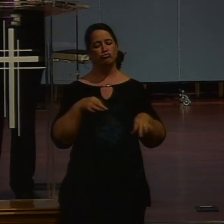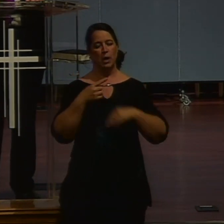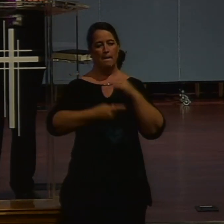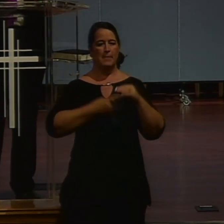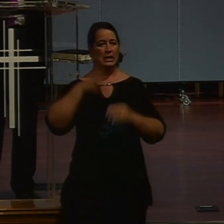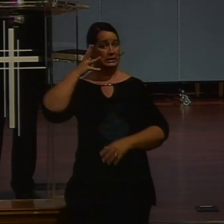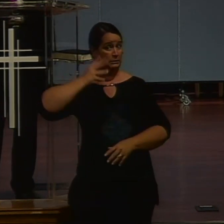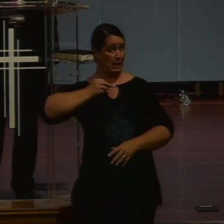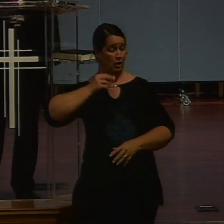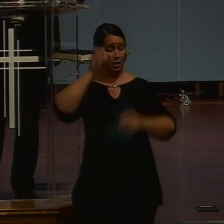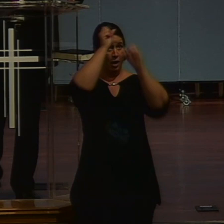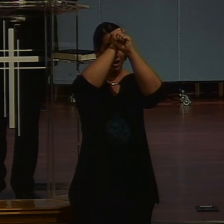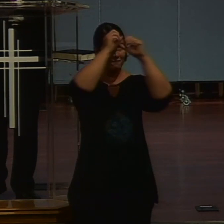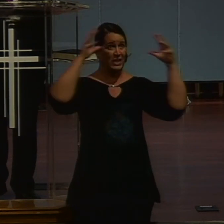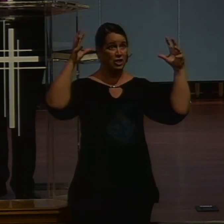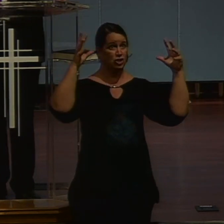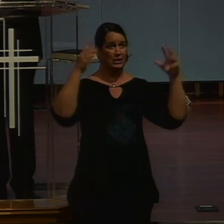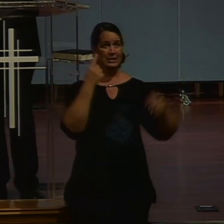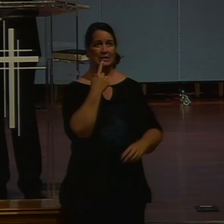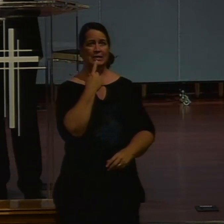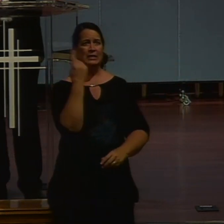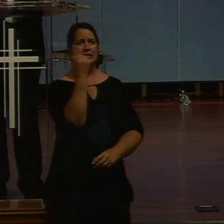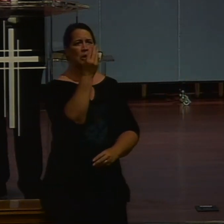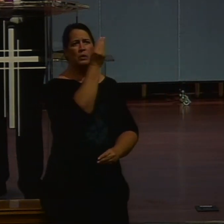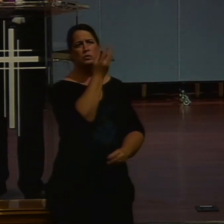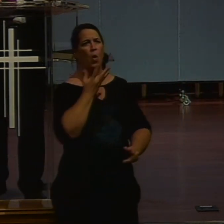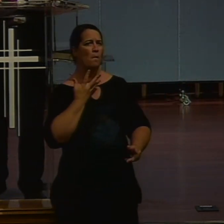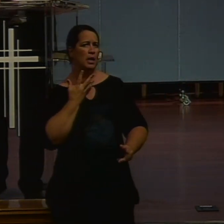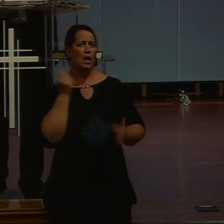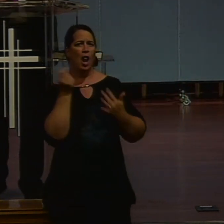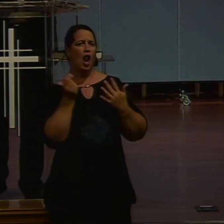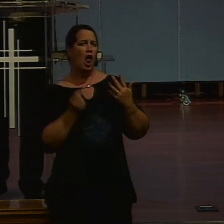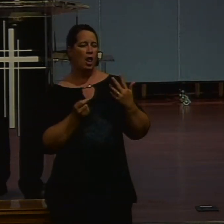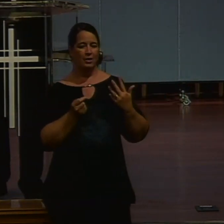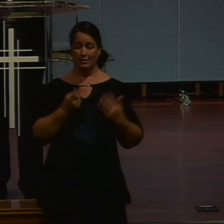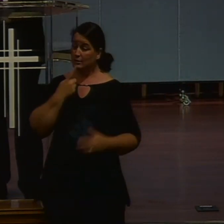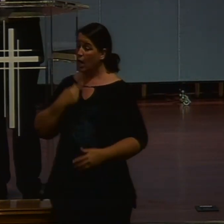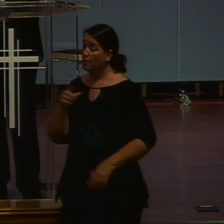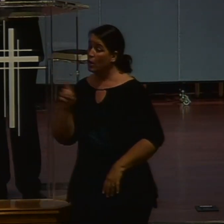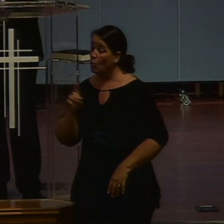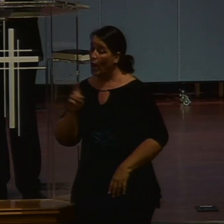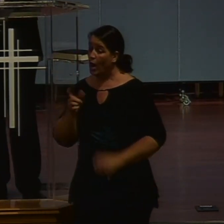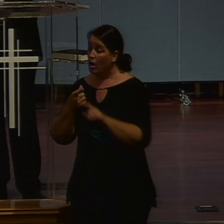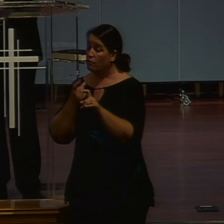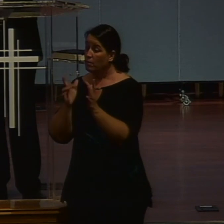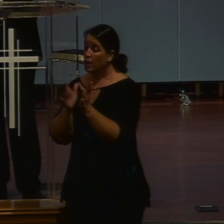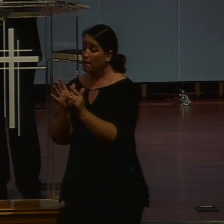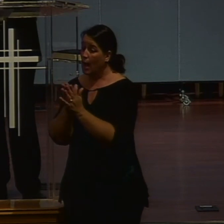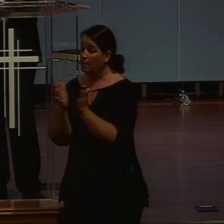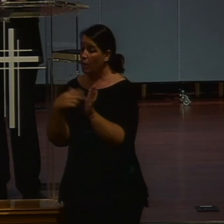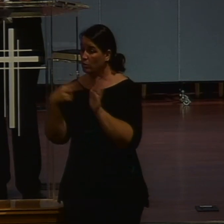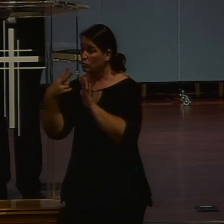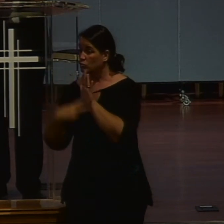Talk about. A vision. And someone saying. This to them. And that one of them. My response. You know what. It always is the same. Tell me what chapter. What verse. I'm going to read